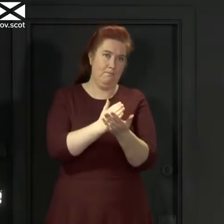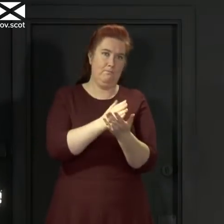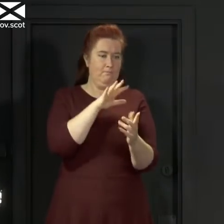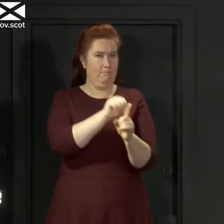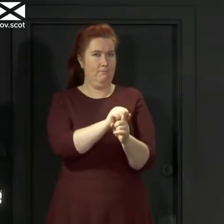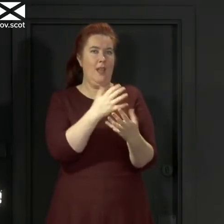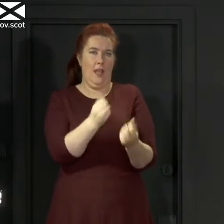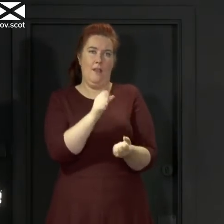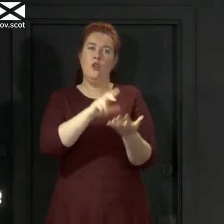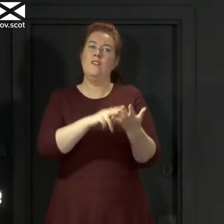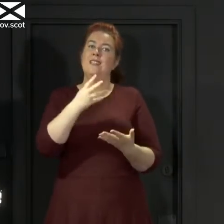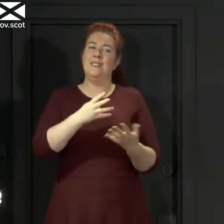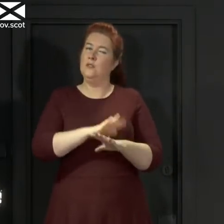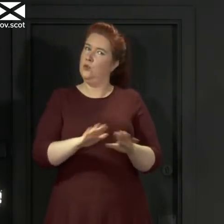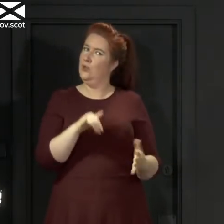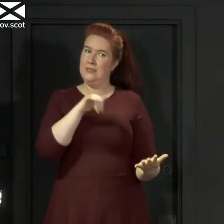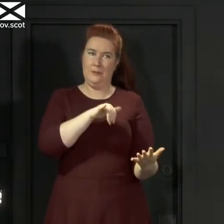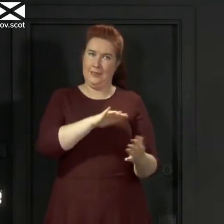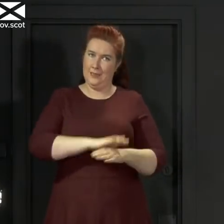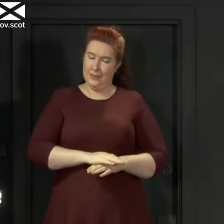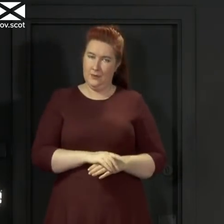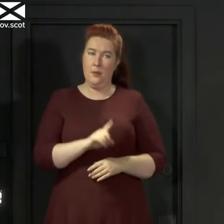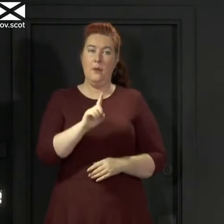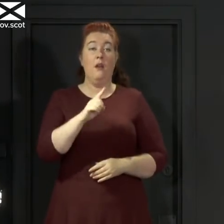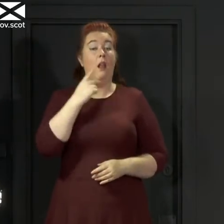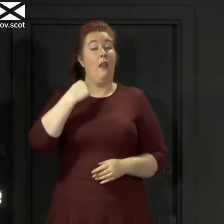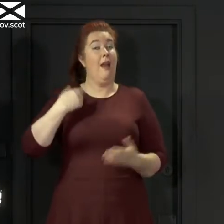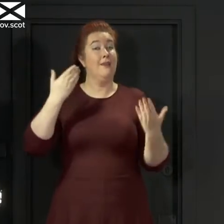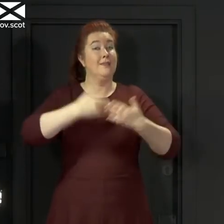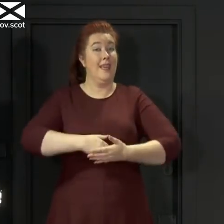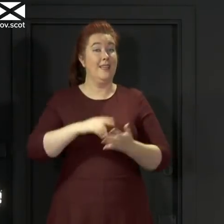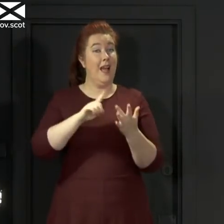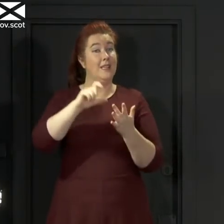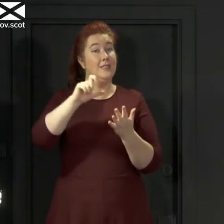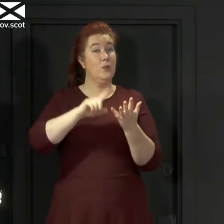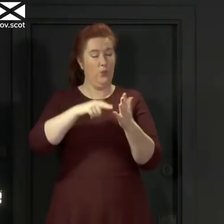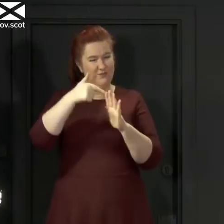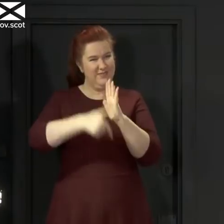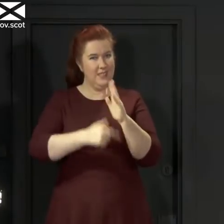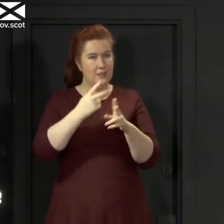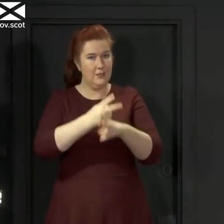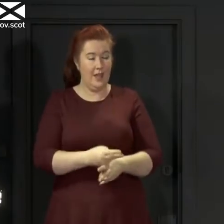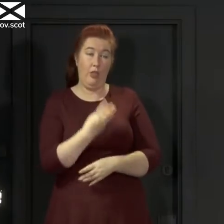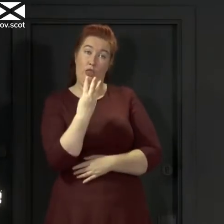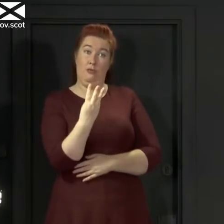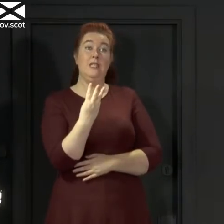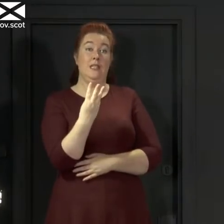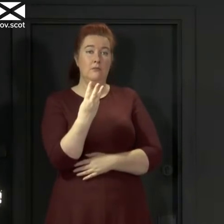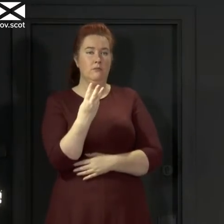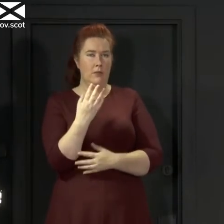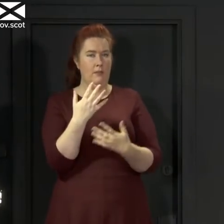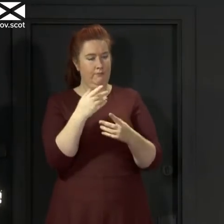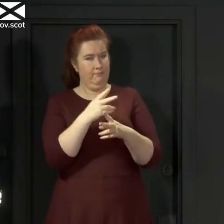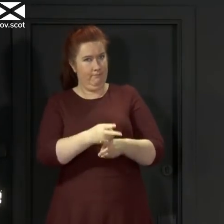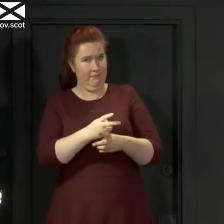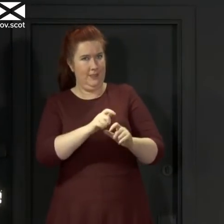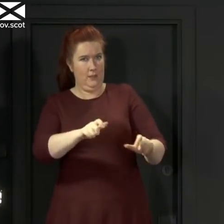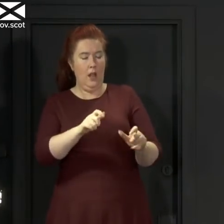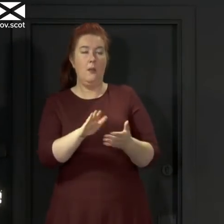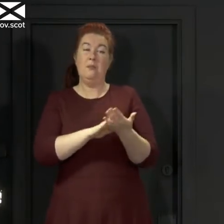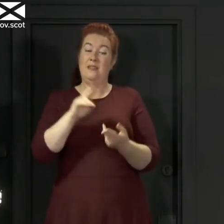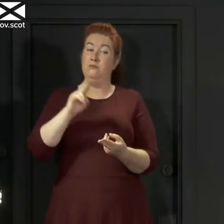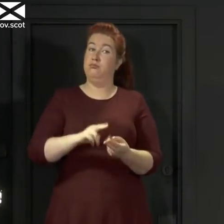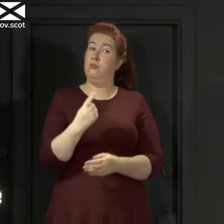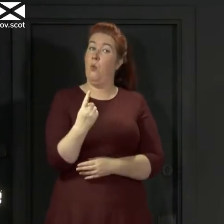only. And a total of three people last night were in intensive care with confirmed COVID, which is one fewer than yesterday.